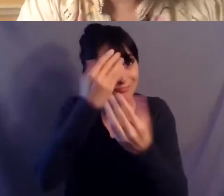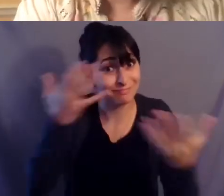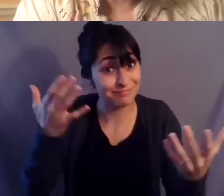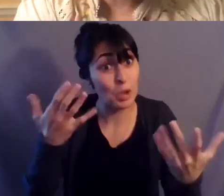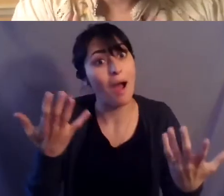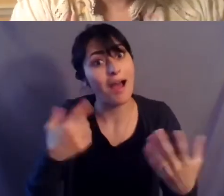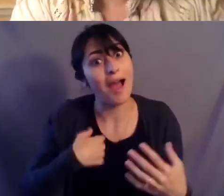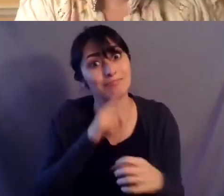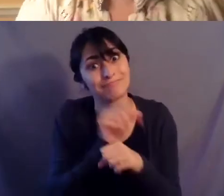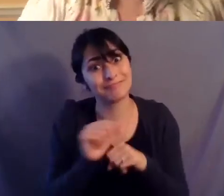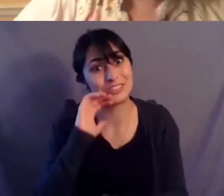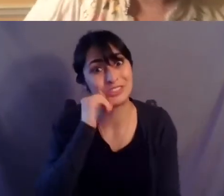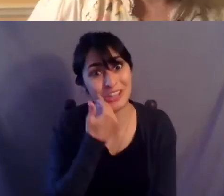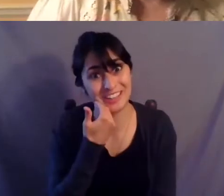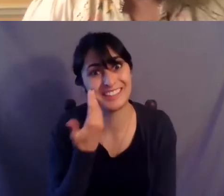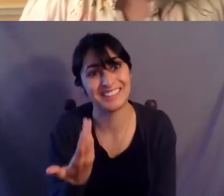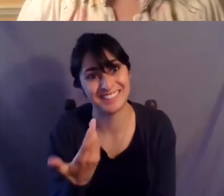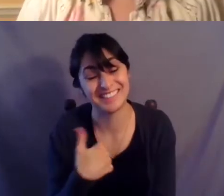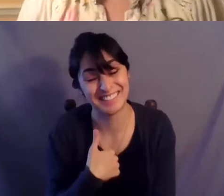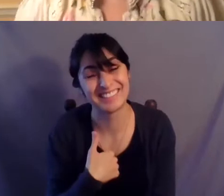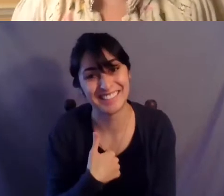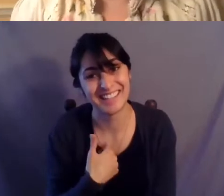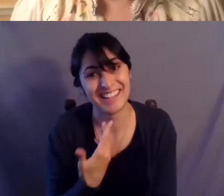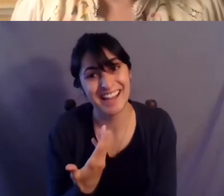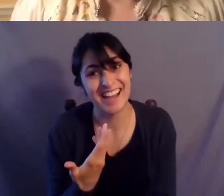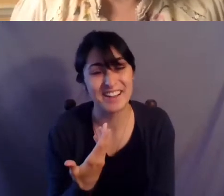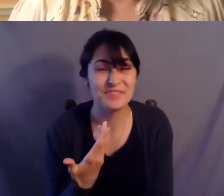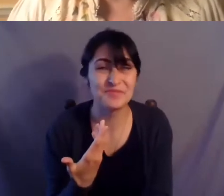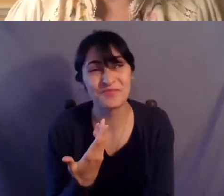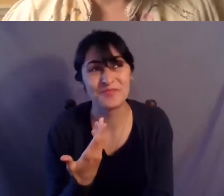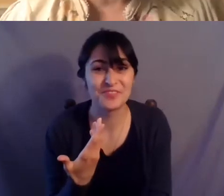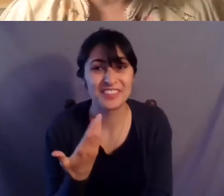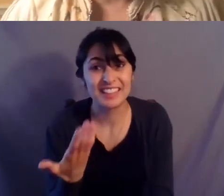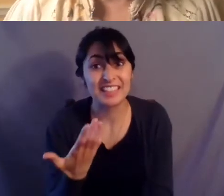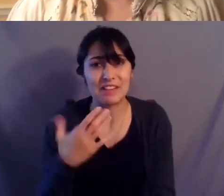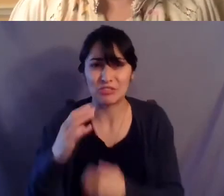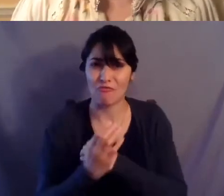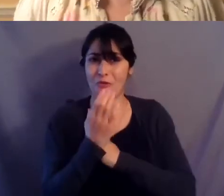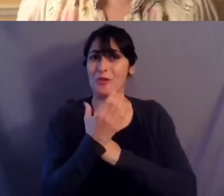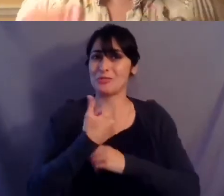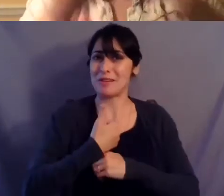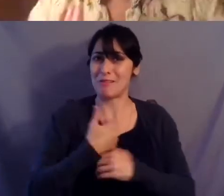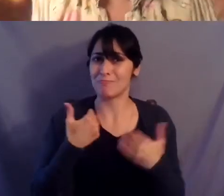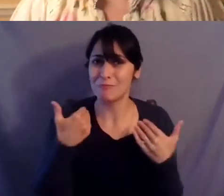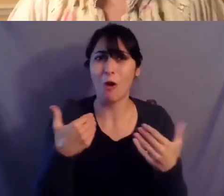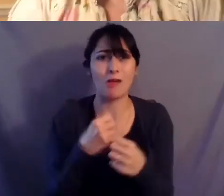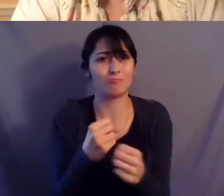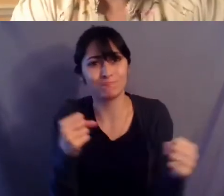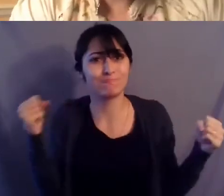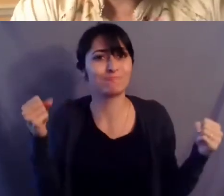i'm a very shy person and um you know kind of so i kind of have to force myself and so i did